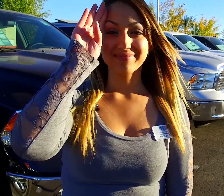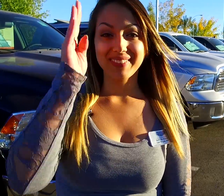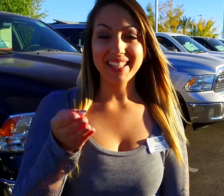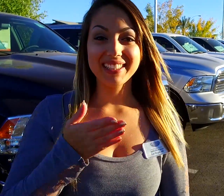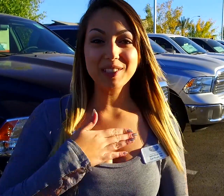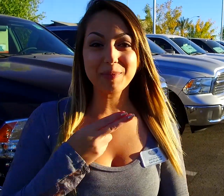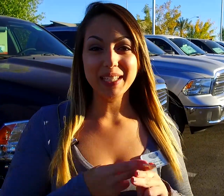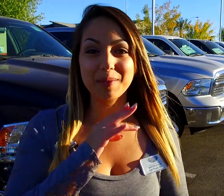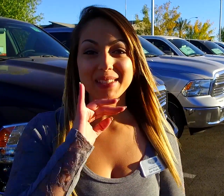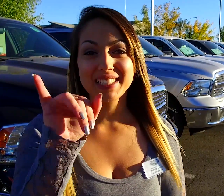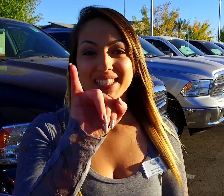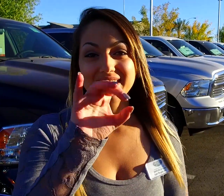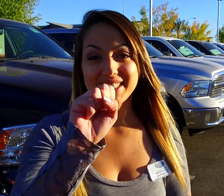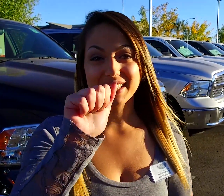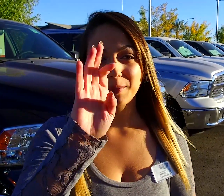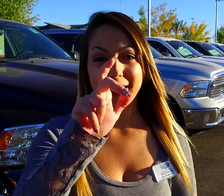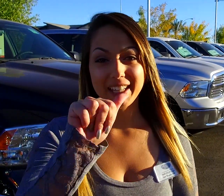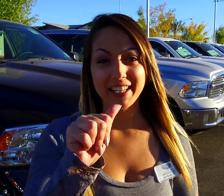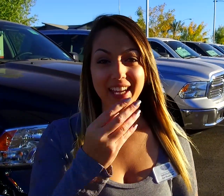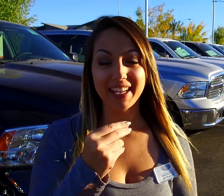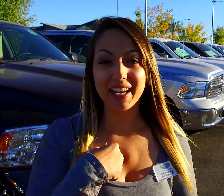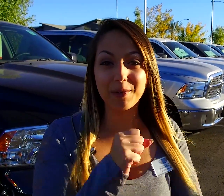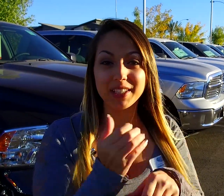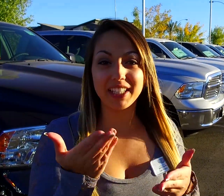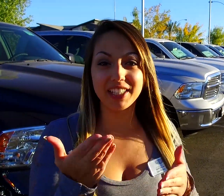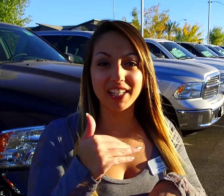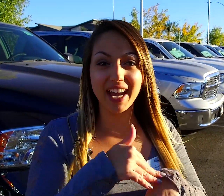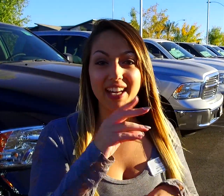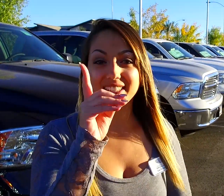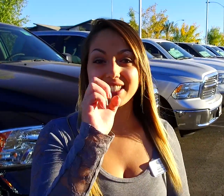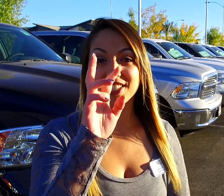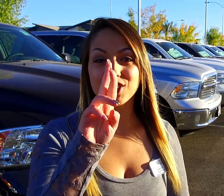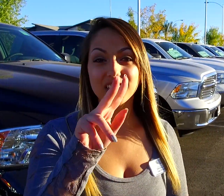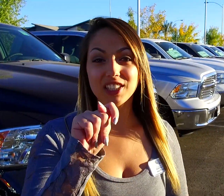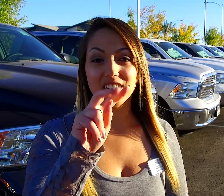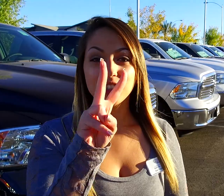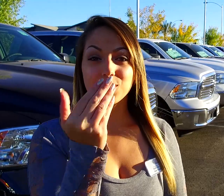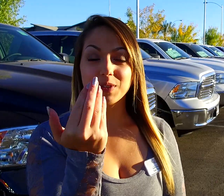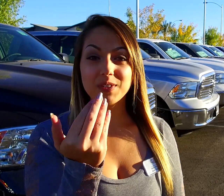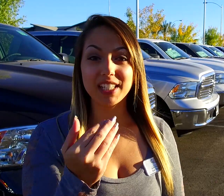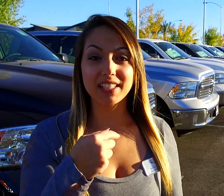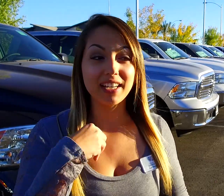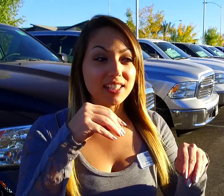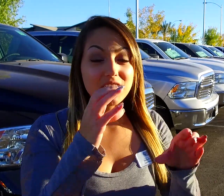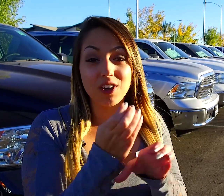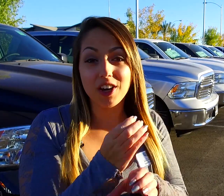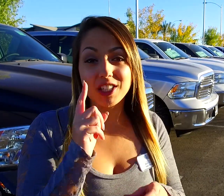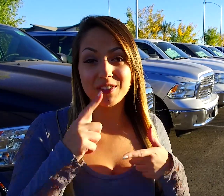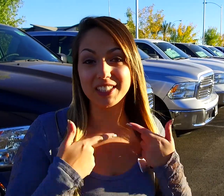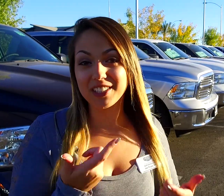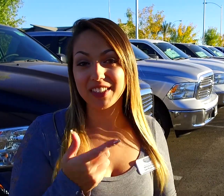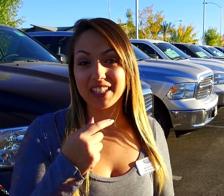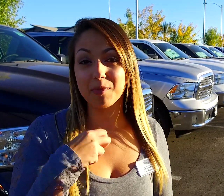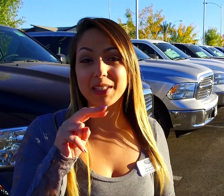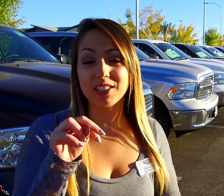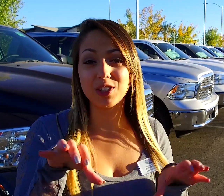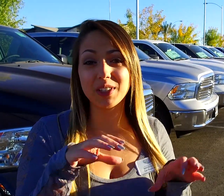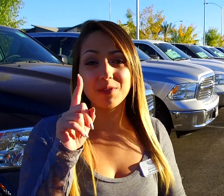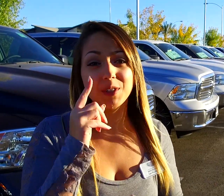Hello my name is Isabella and I work here at Desert 215 and I sell cars for a living. I've been doing it for